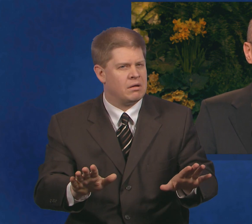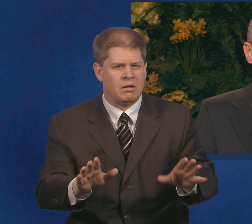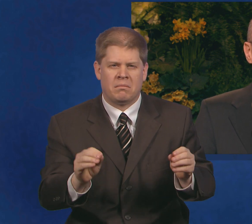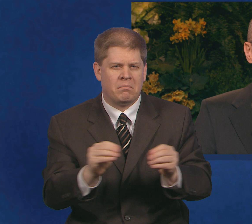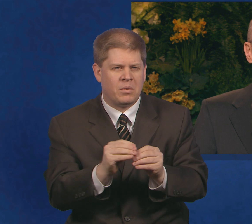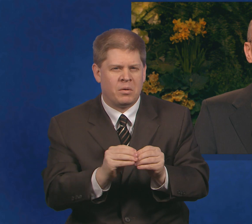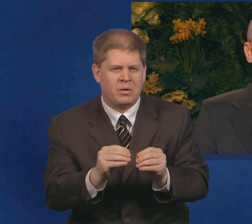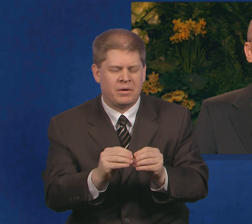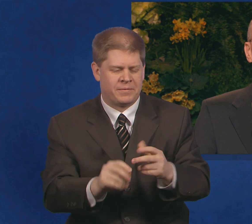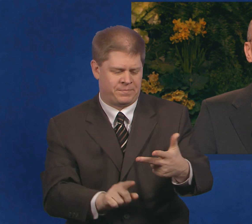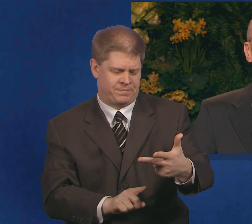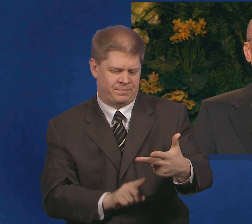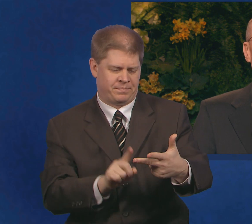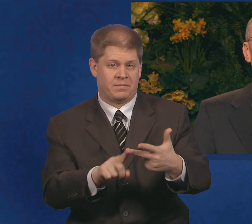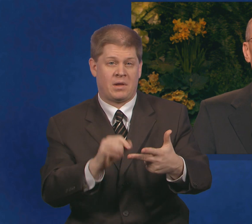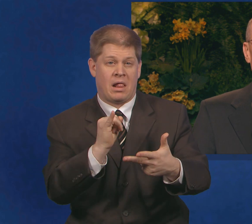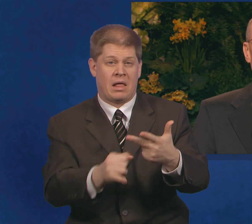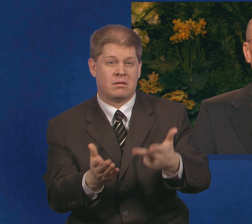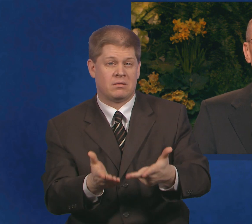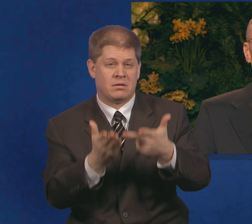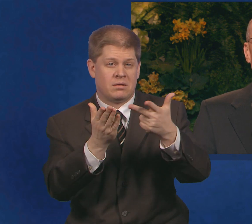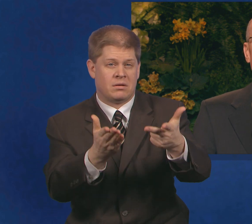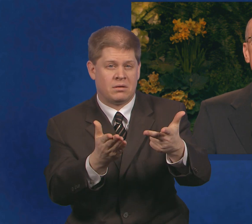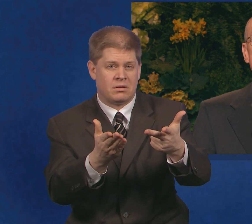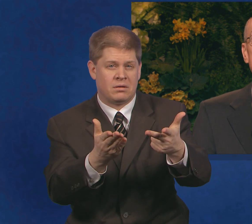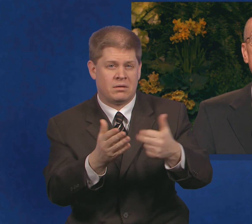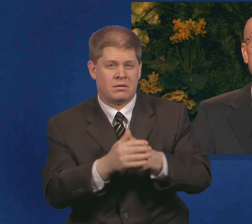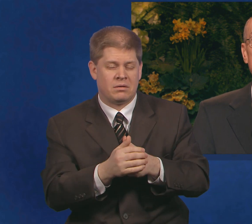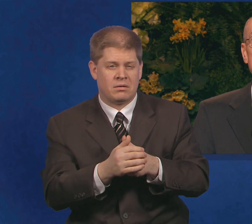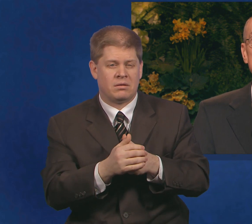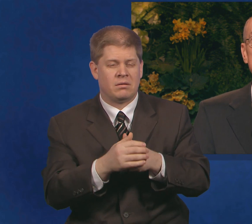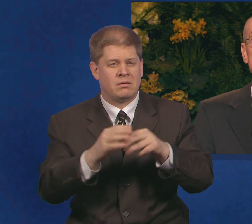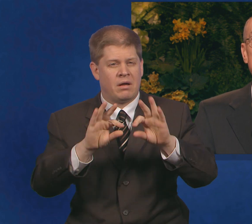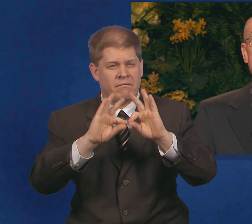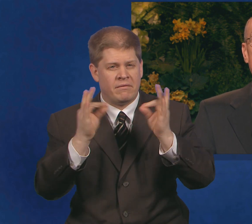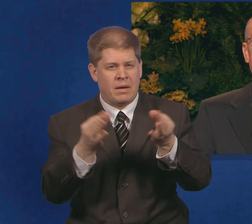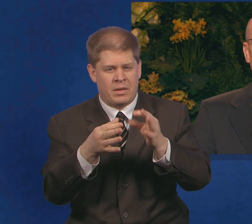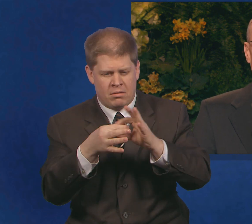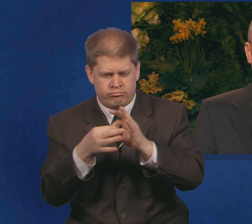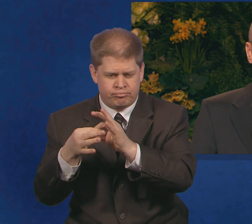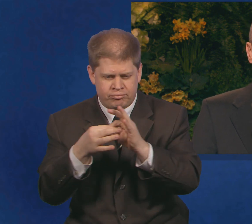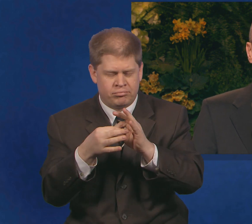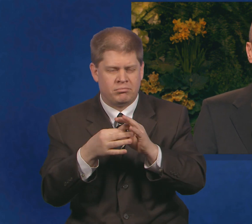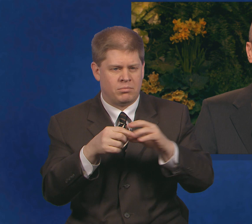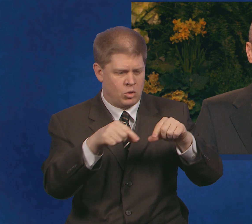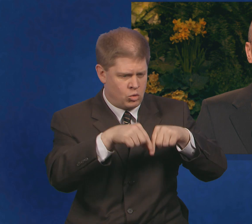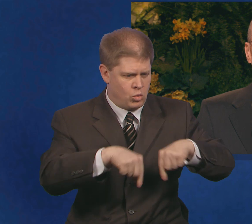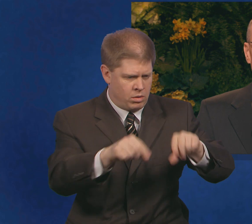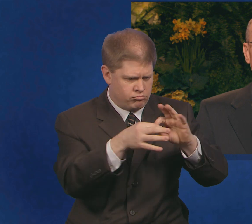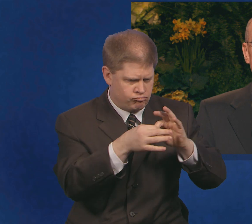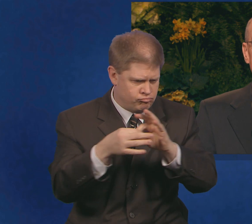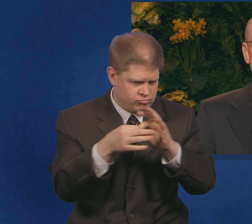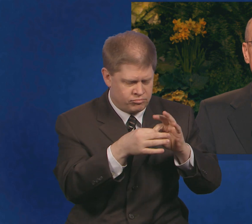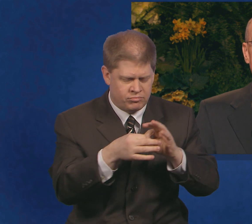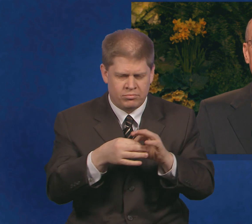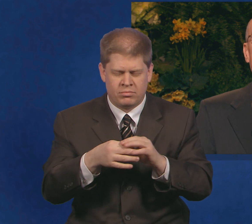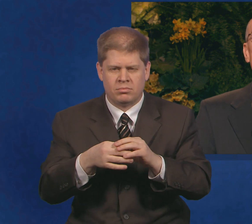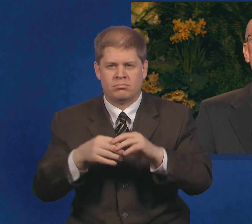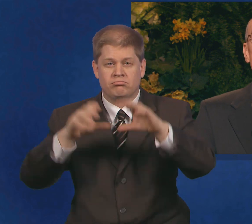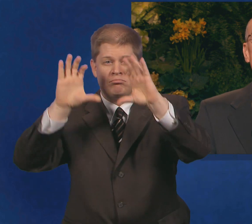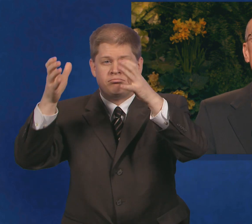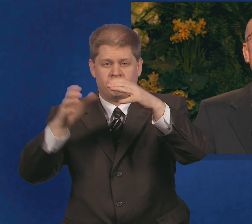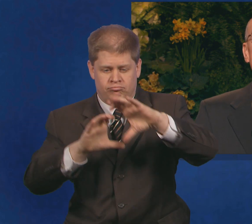is to plan to draw on the power of the bonds of families, of quorums, of auxiliary organizations,